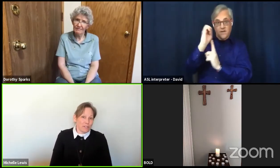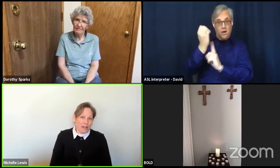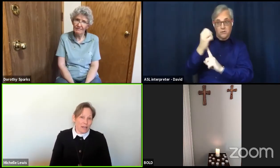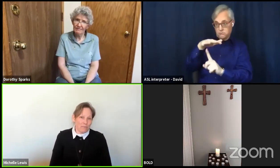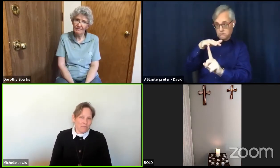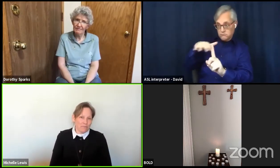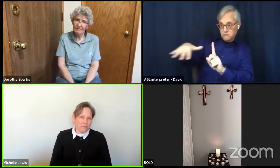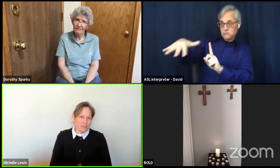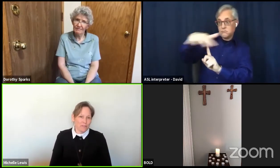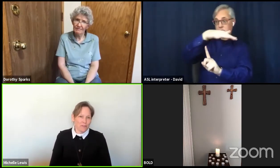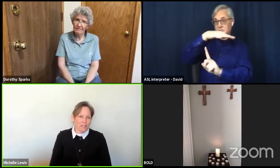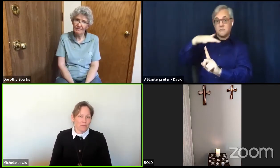during spring.